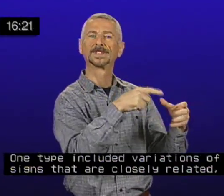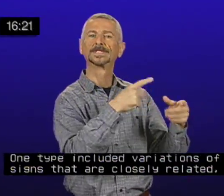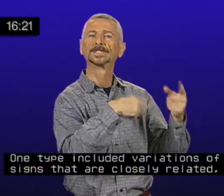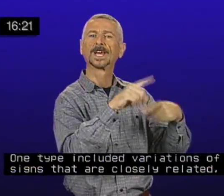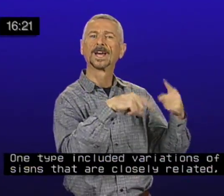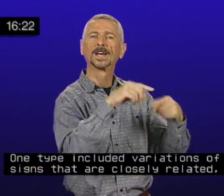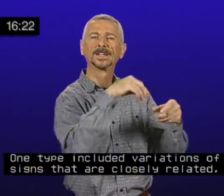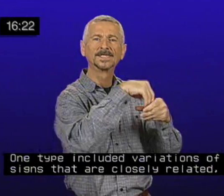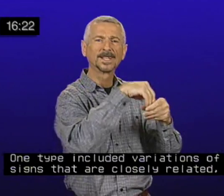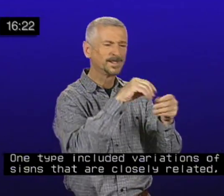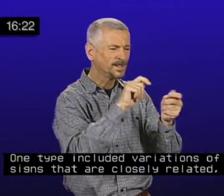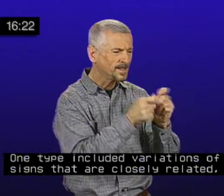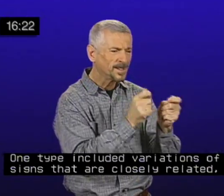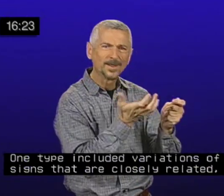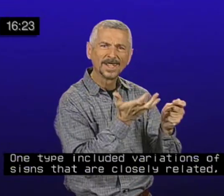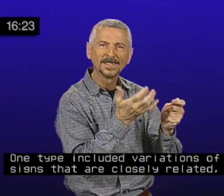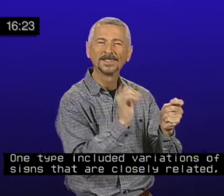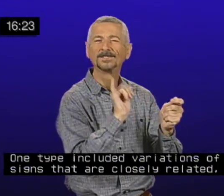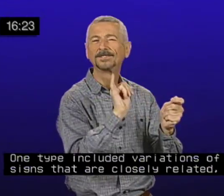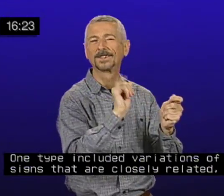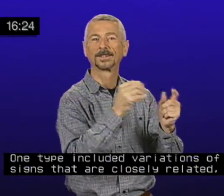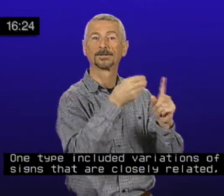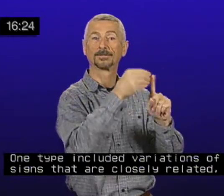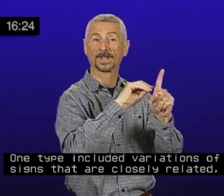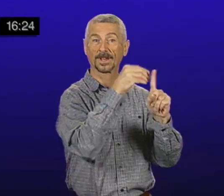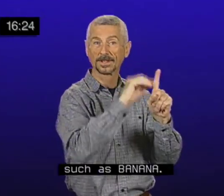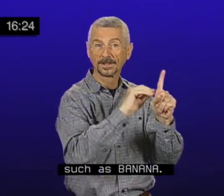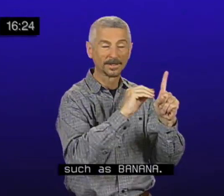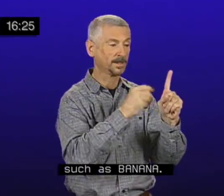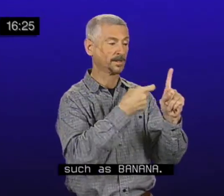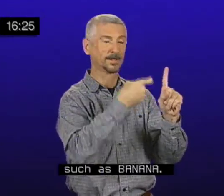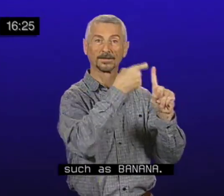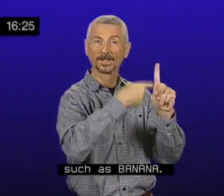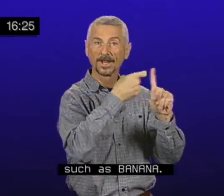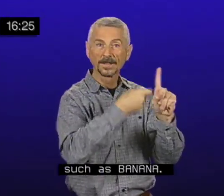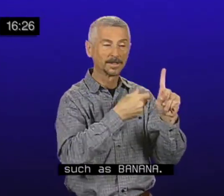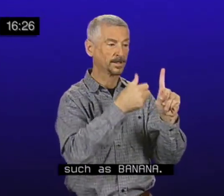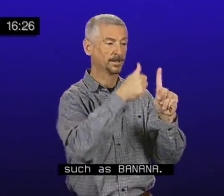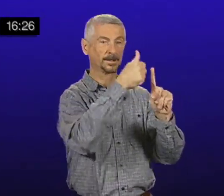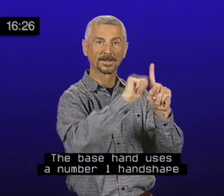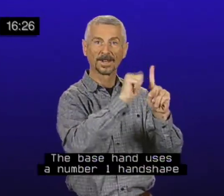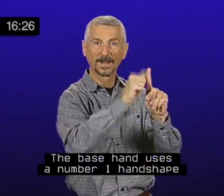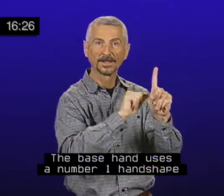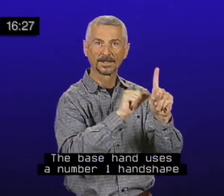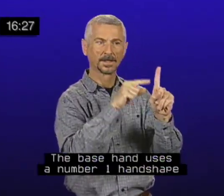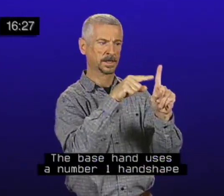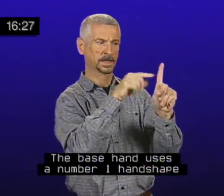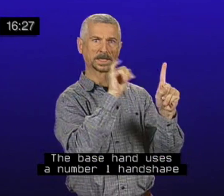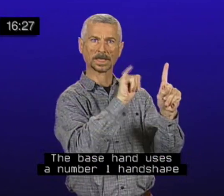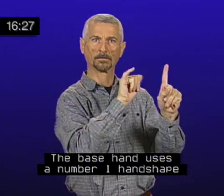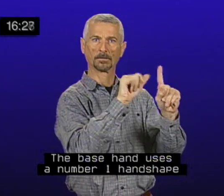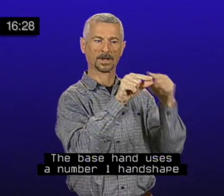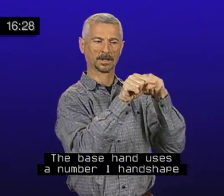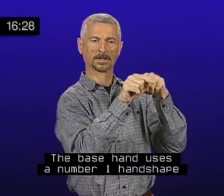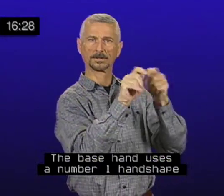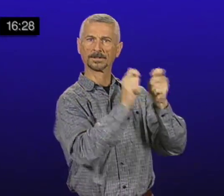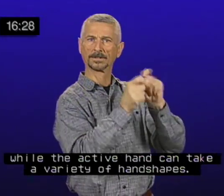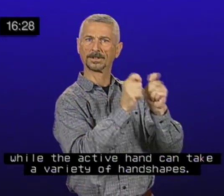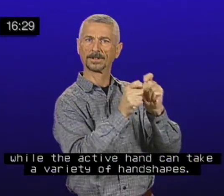included variations of signs that are closely related, such as banana. The base hand uses a number one hand shape, while the active